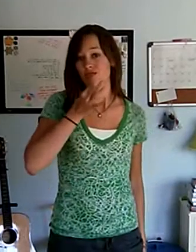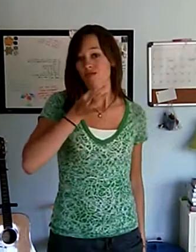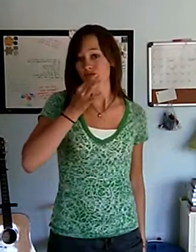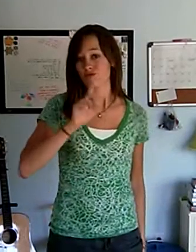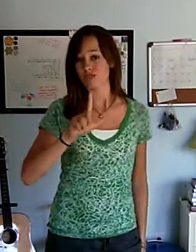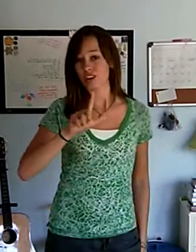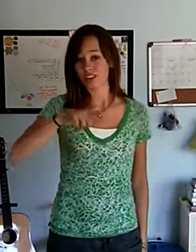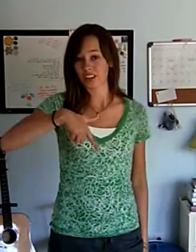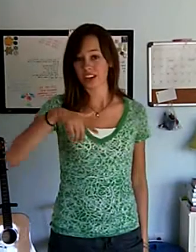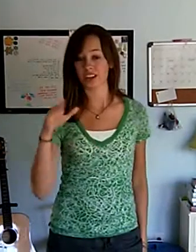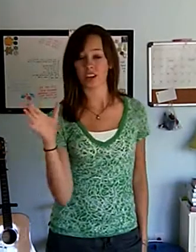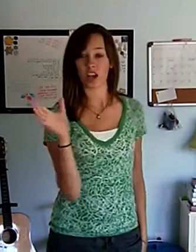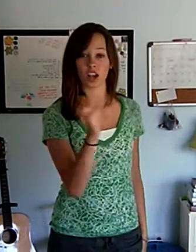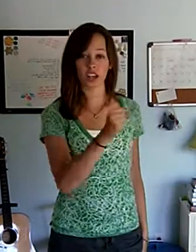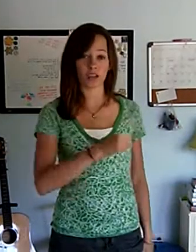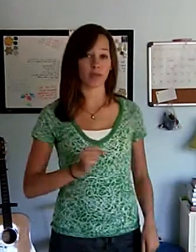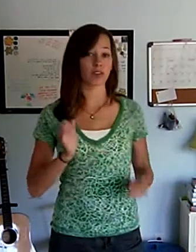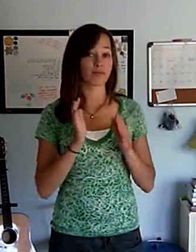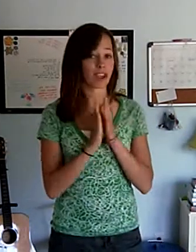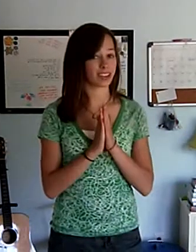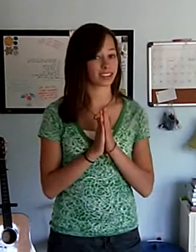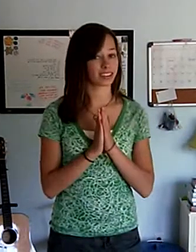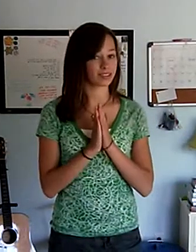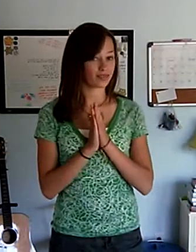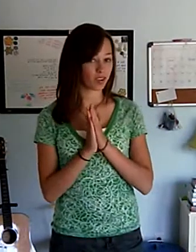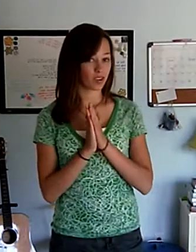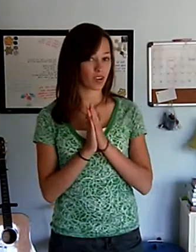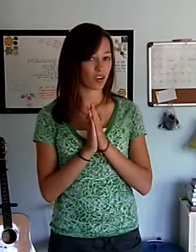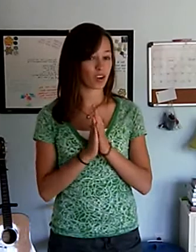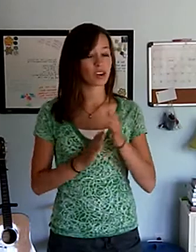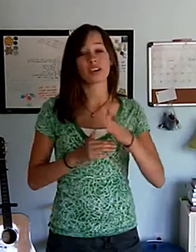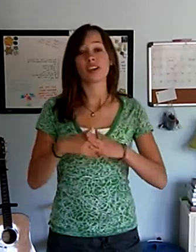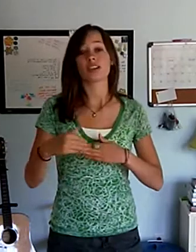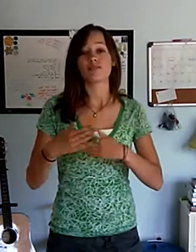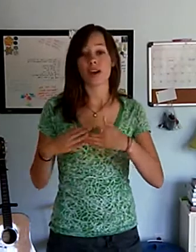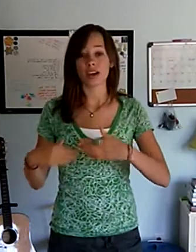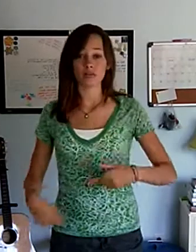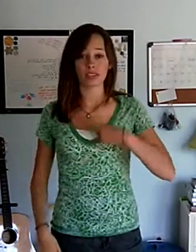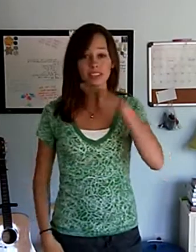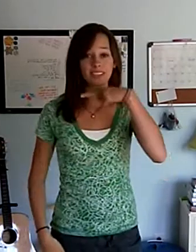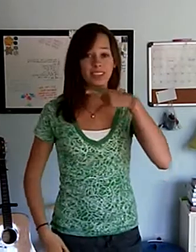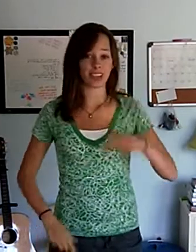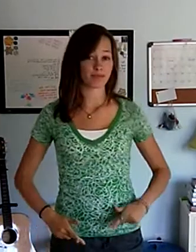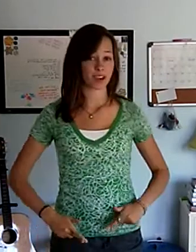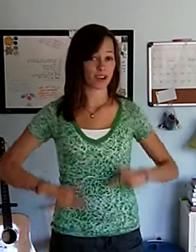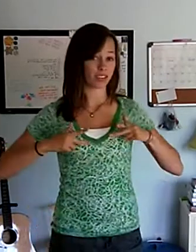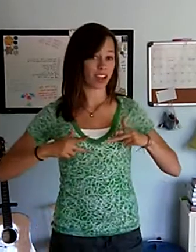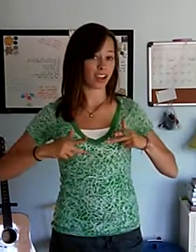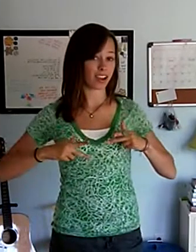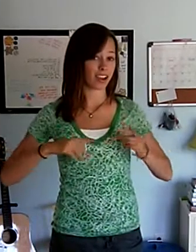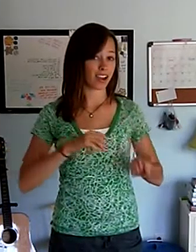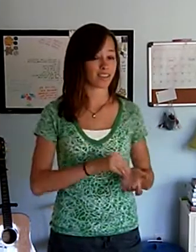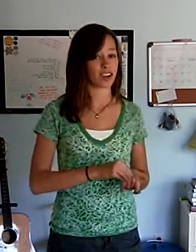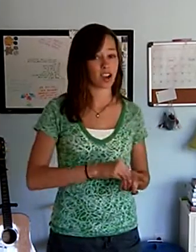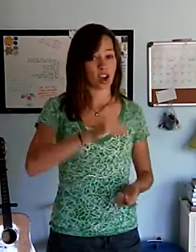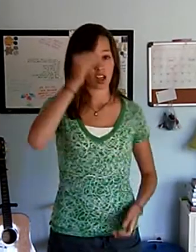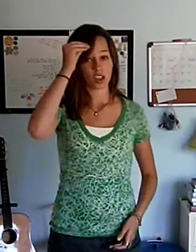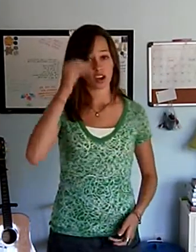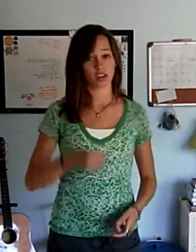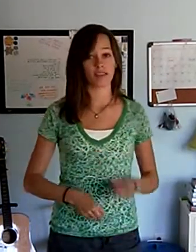Sooner or later I get what I'm asking for No matter what you say about love I learn